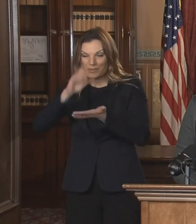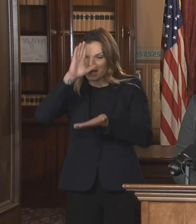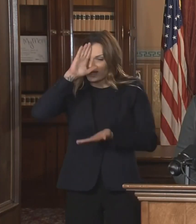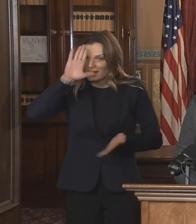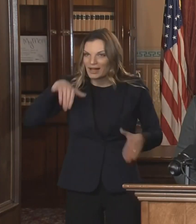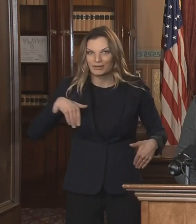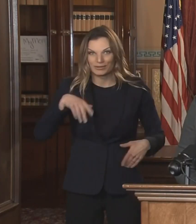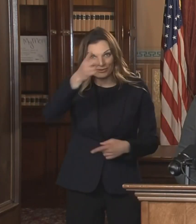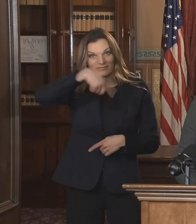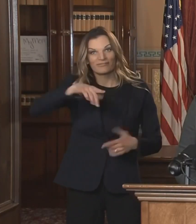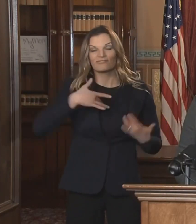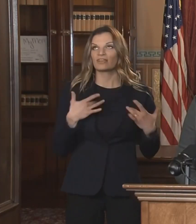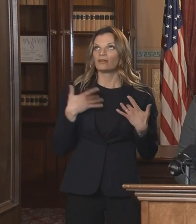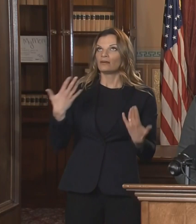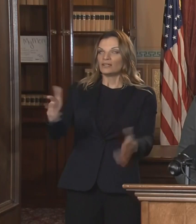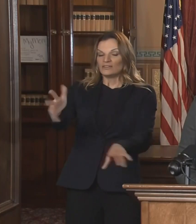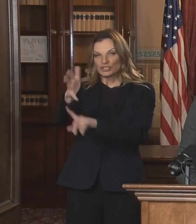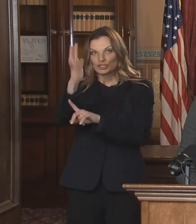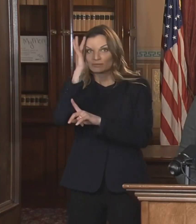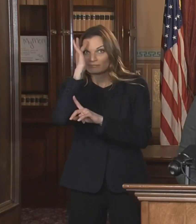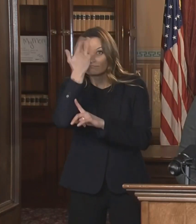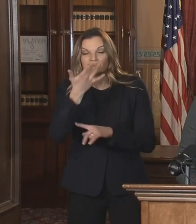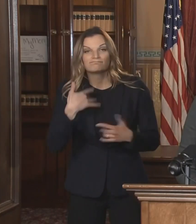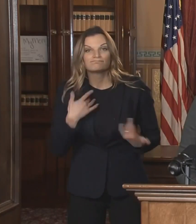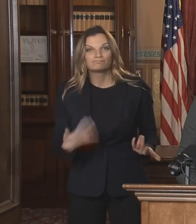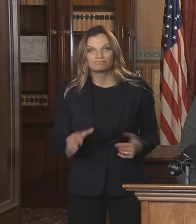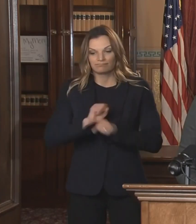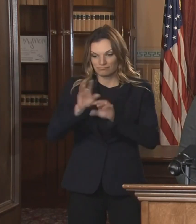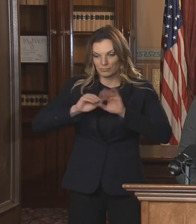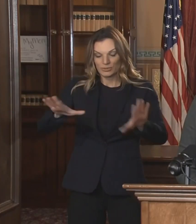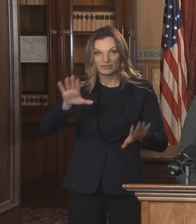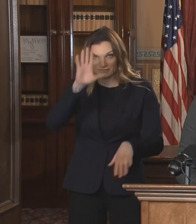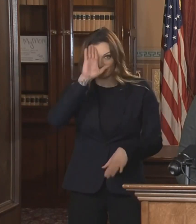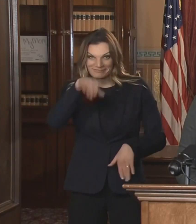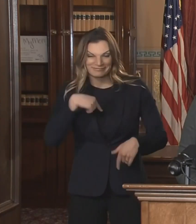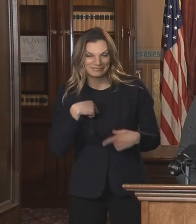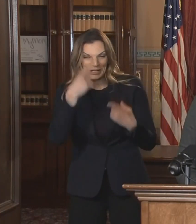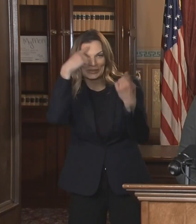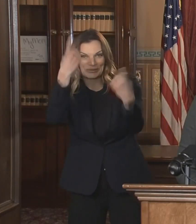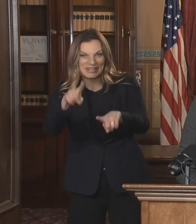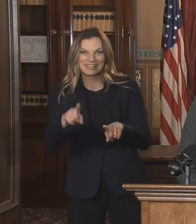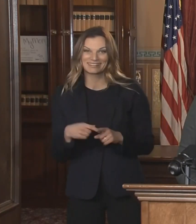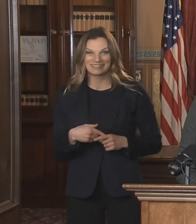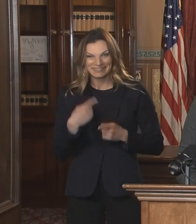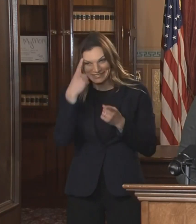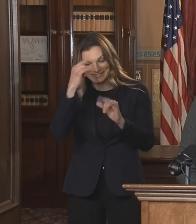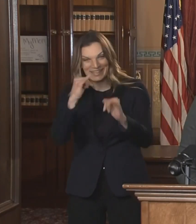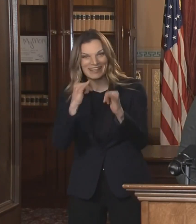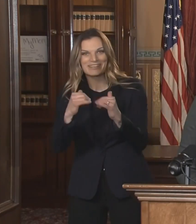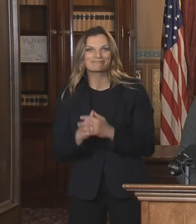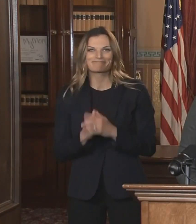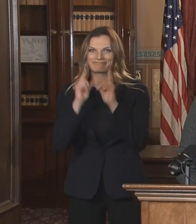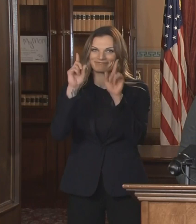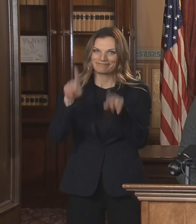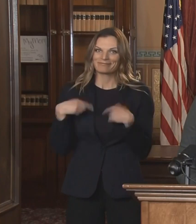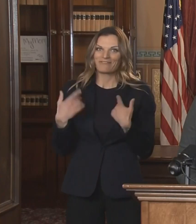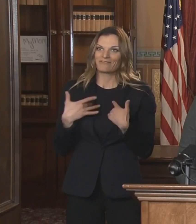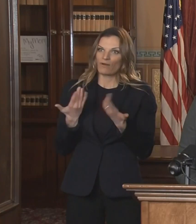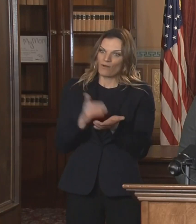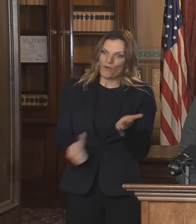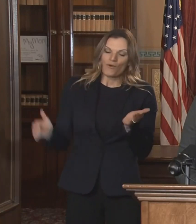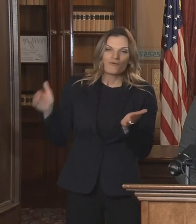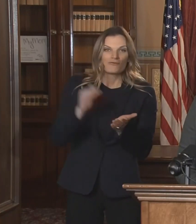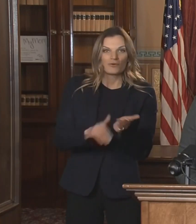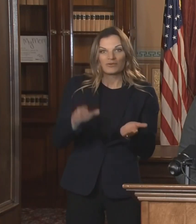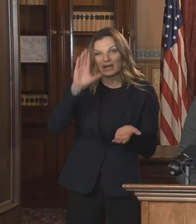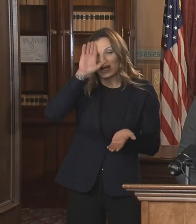is tired of this pandemic. Me too. We've been fighting this for a long time. But we have